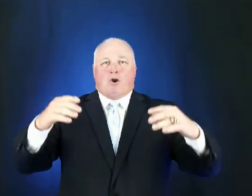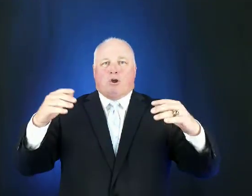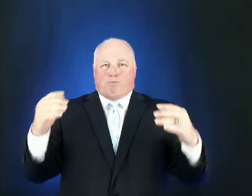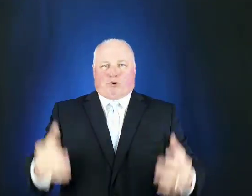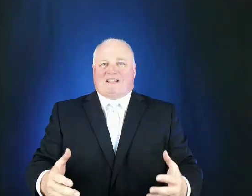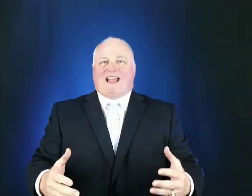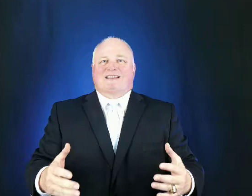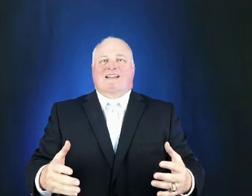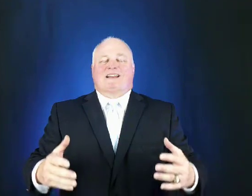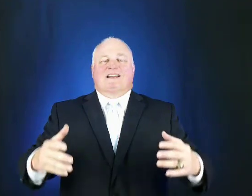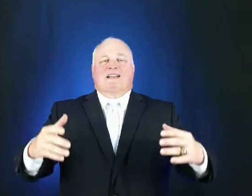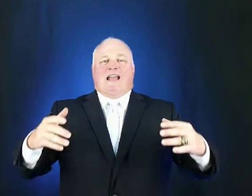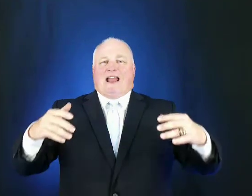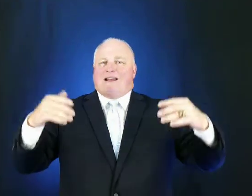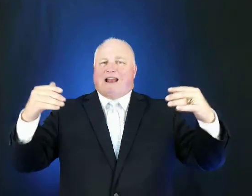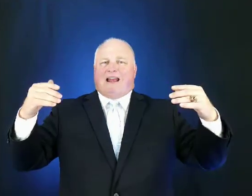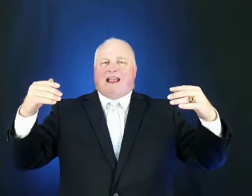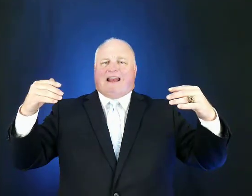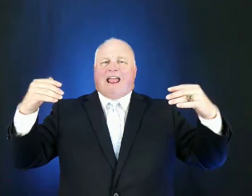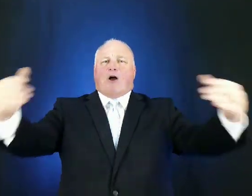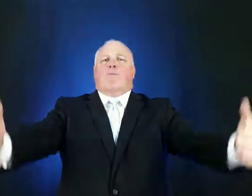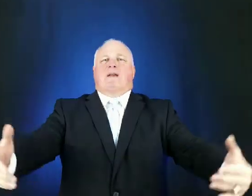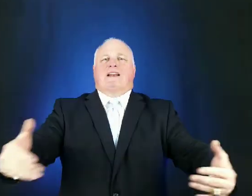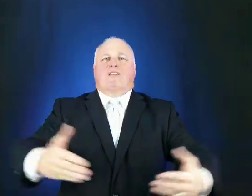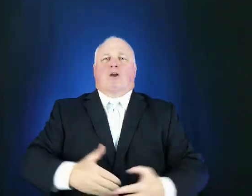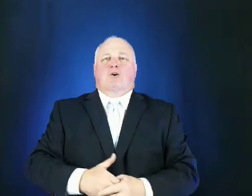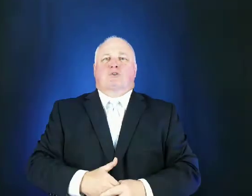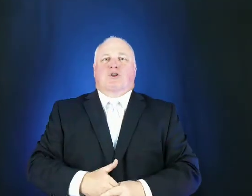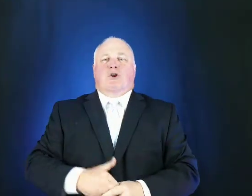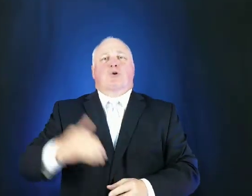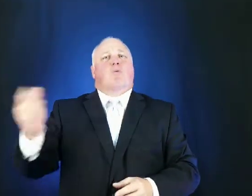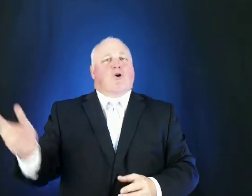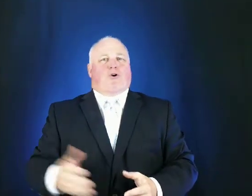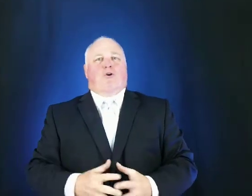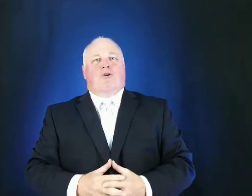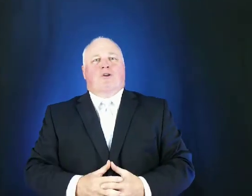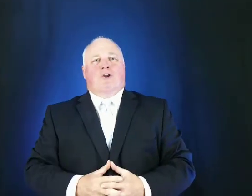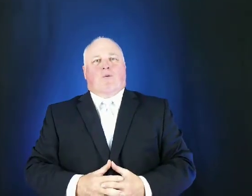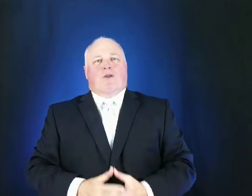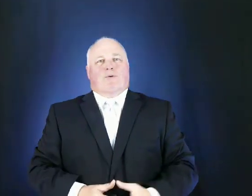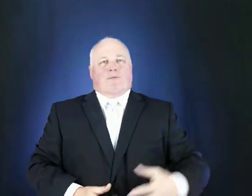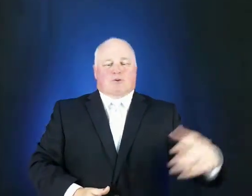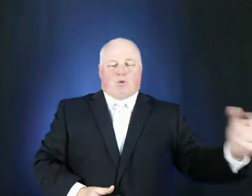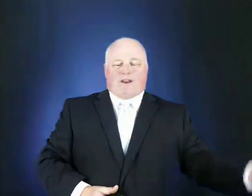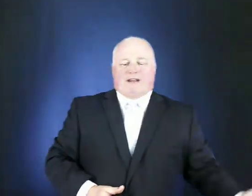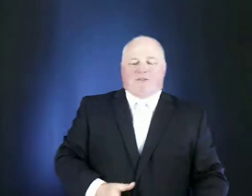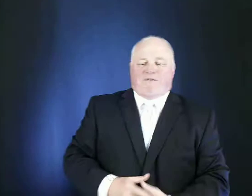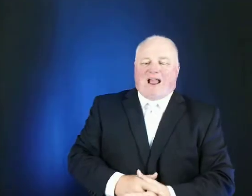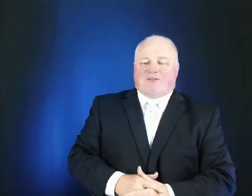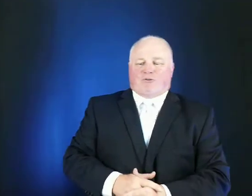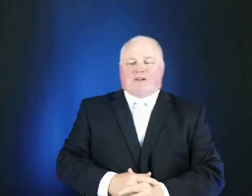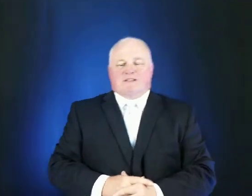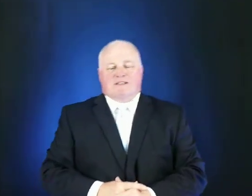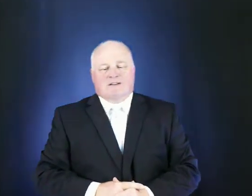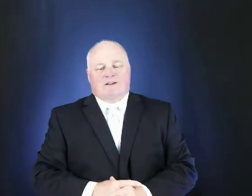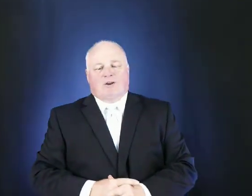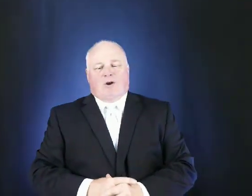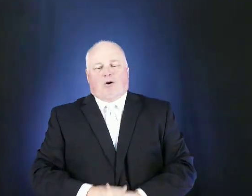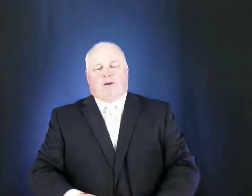protecting and and and helping those who were whether it was working in the factories or it